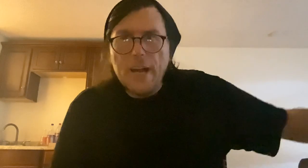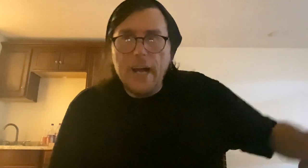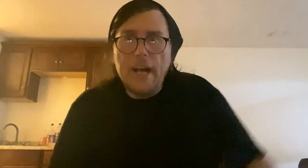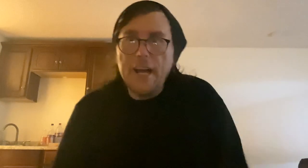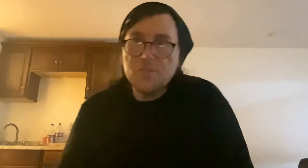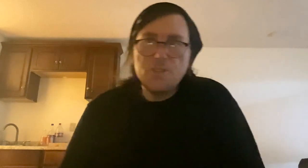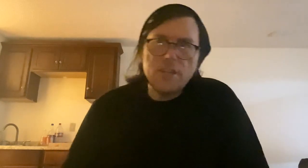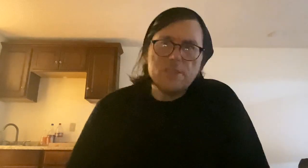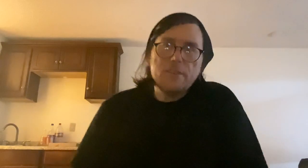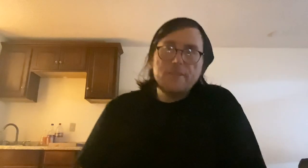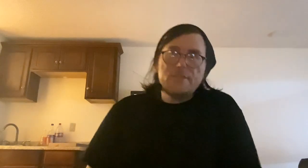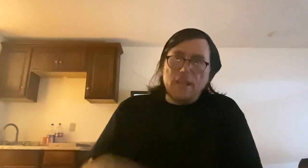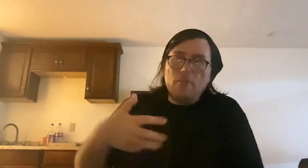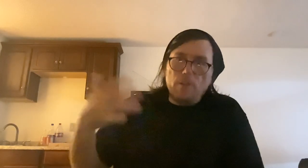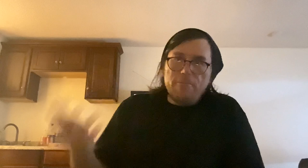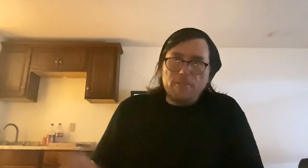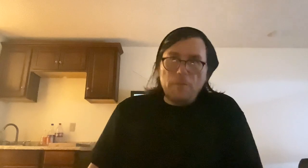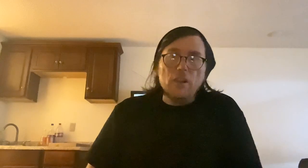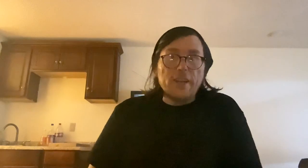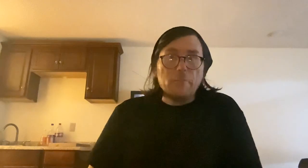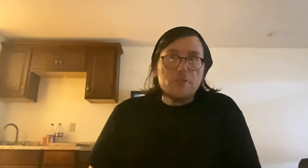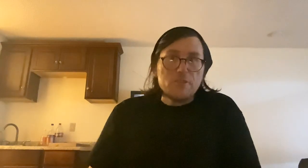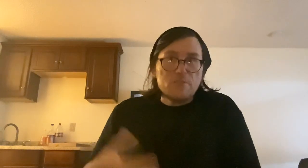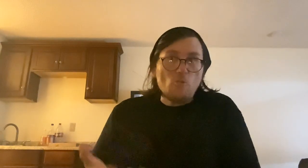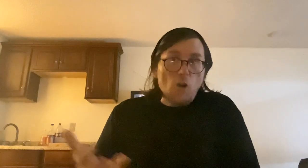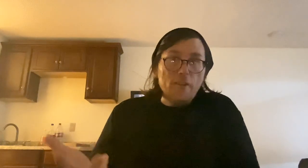I suggest staying away from online commissions for a while.